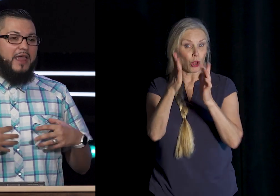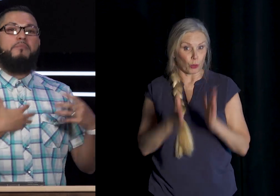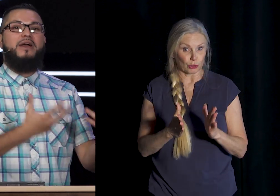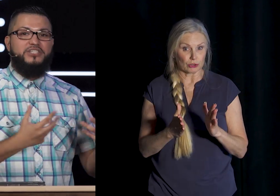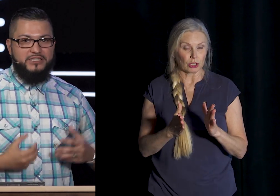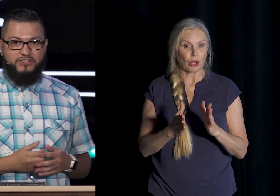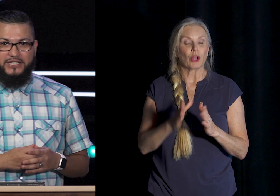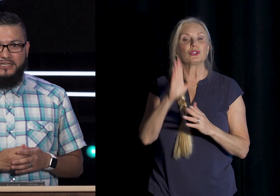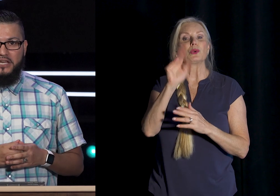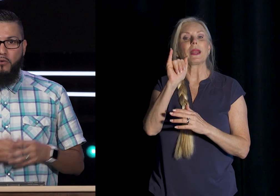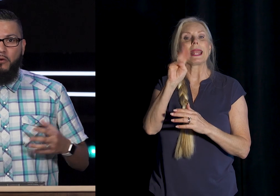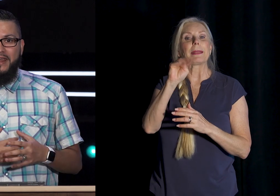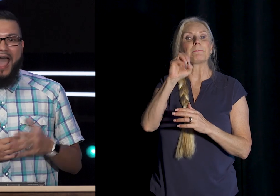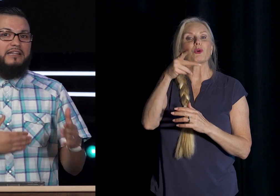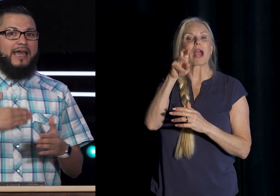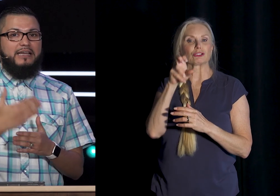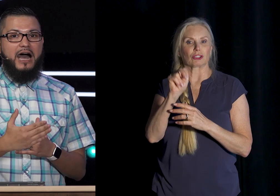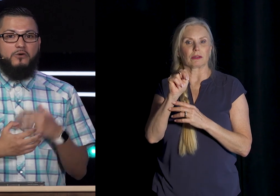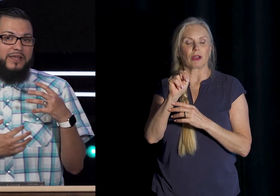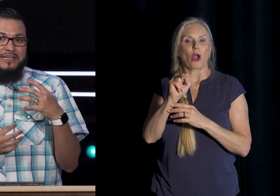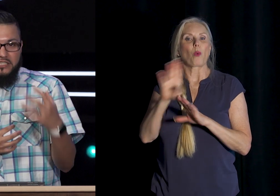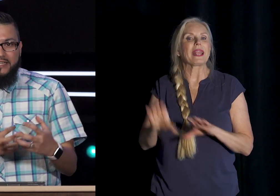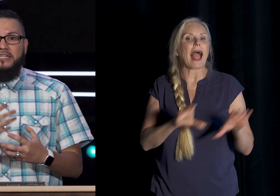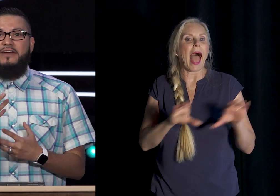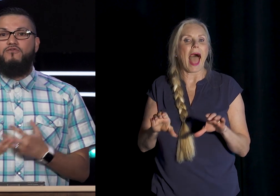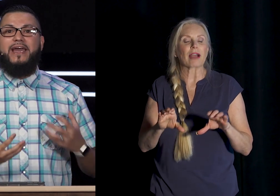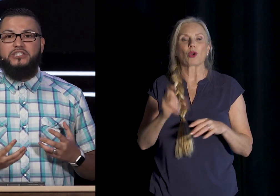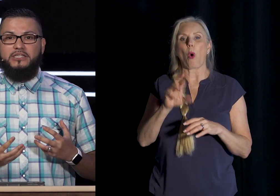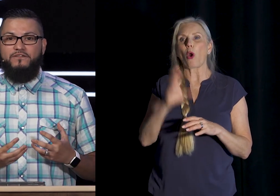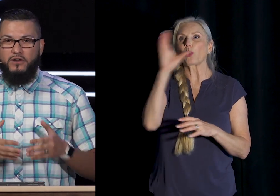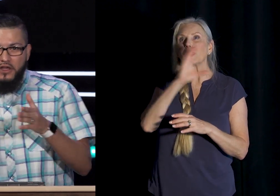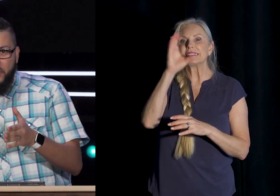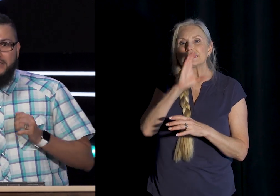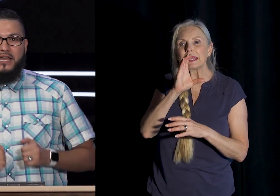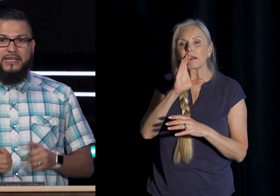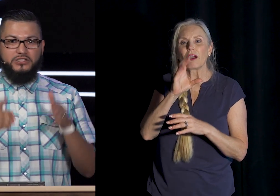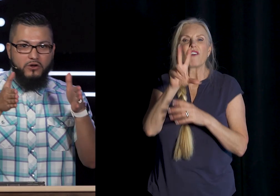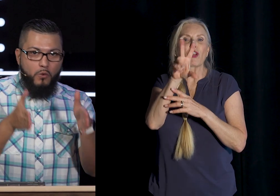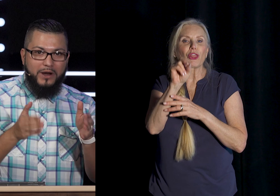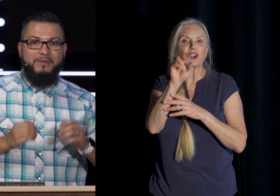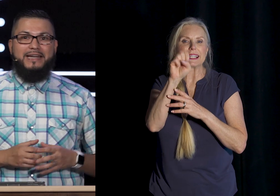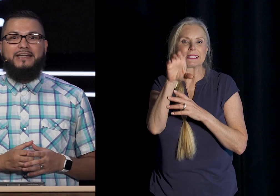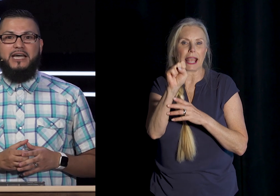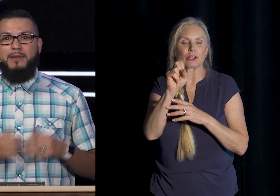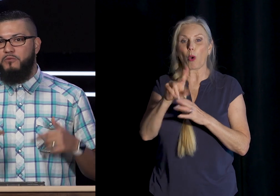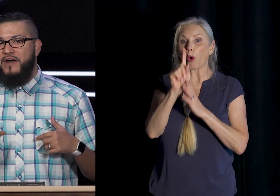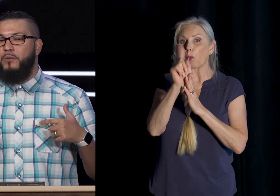impressions Of Jesus Where we act like God Or we seek to live Righteously for 30 seconds Or one minute at a time But rather we